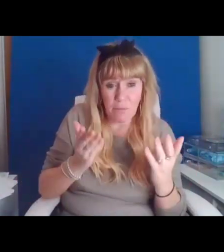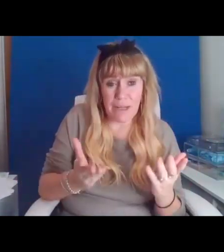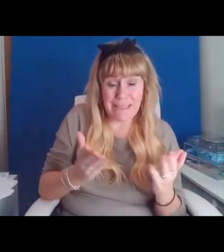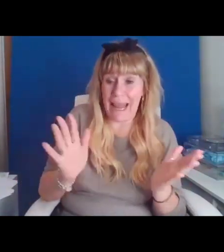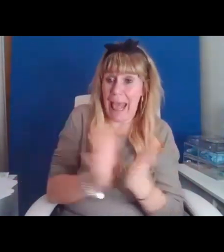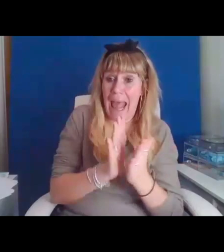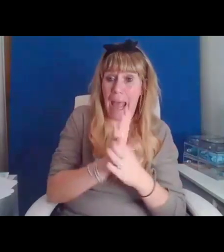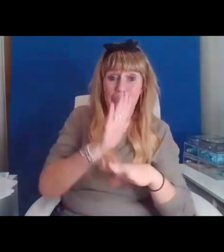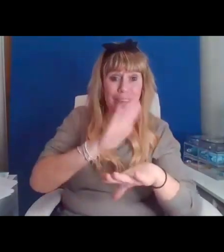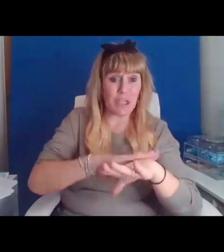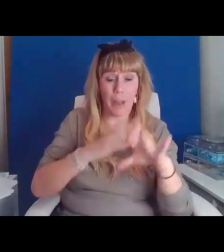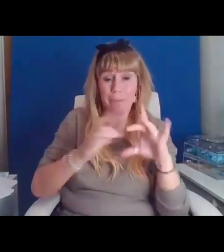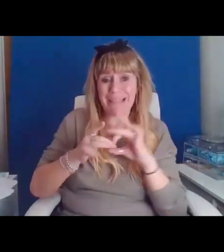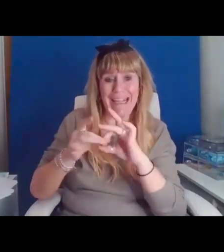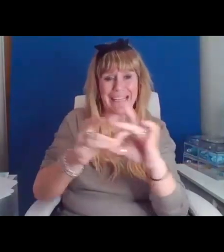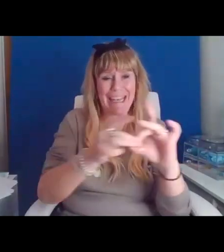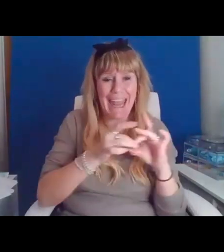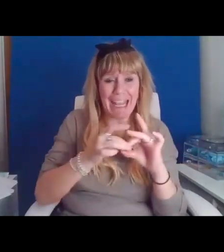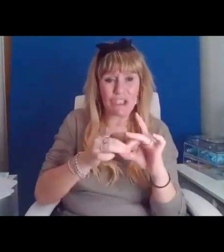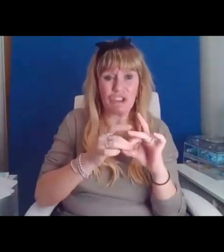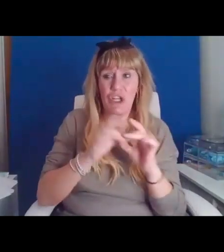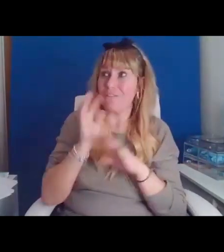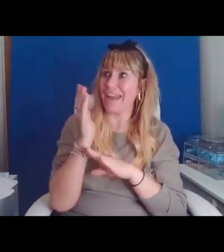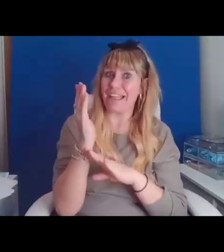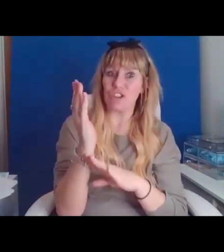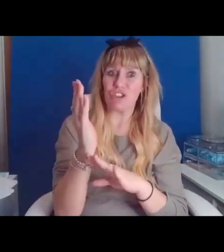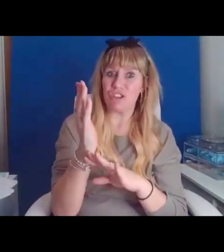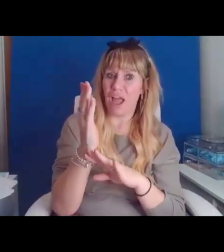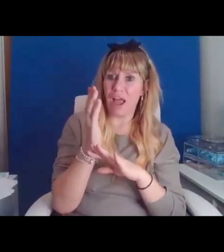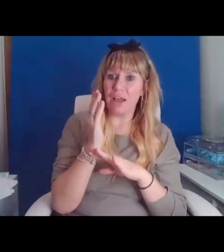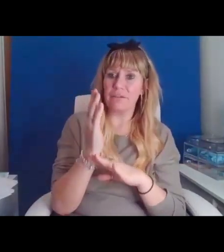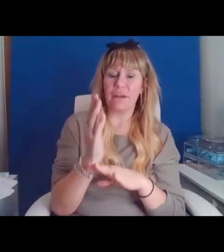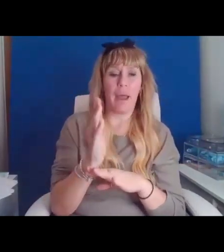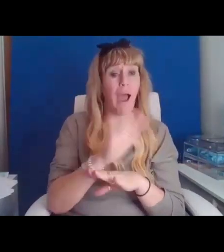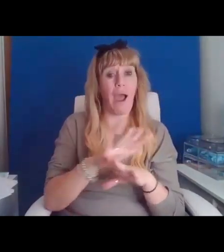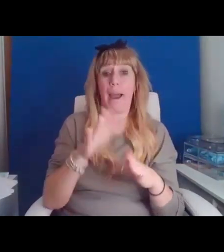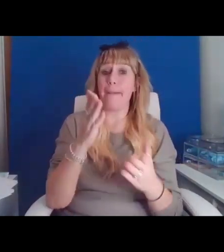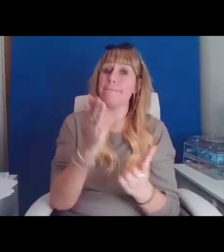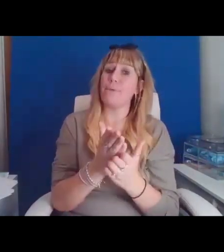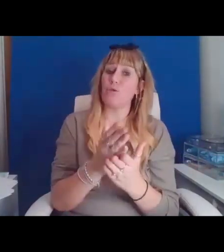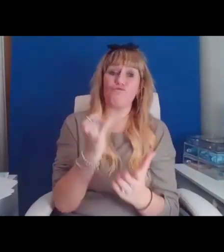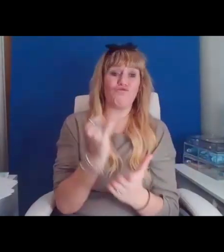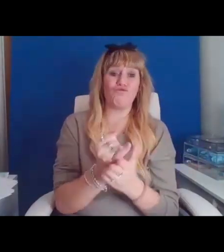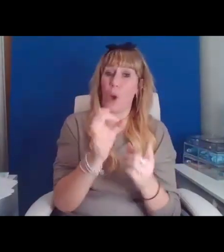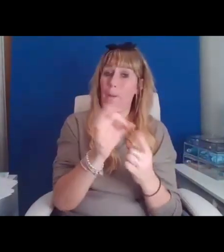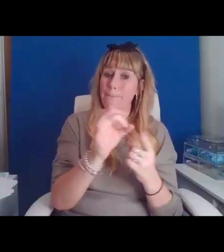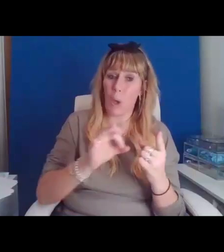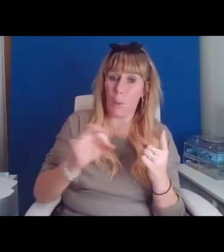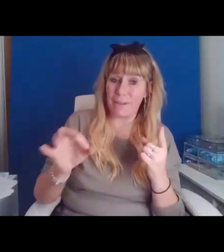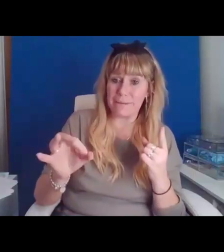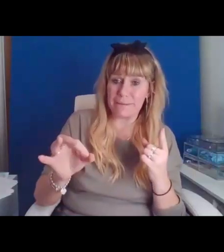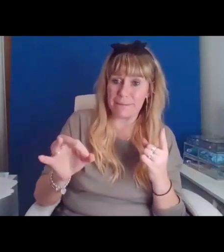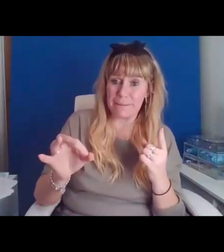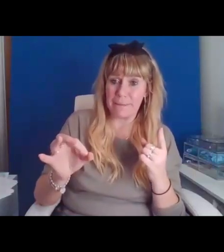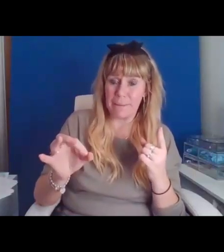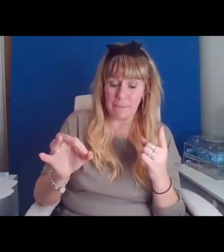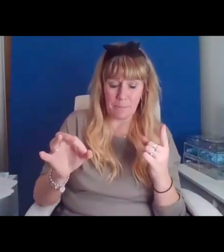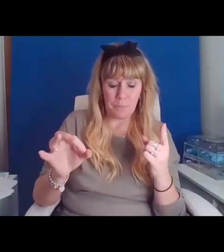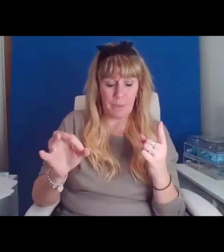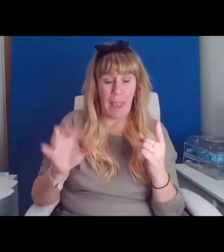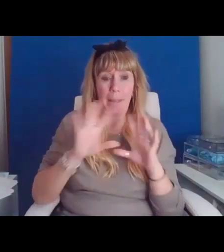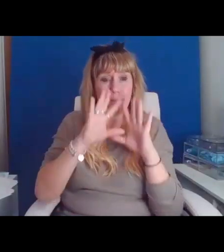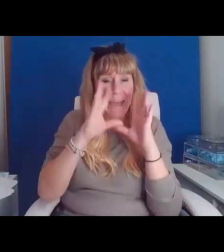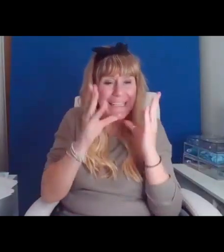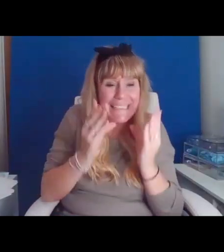connection with nature, all that. You've got the wrong poet. Panacea is writing for